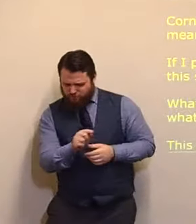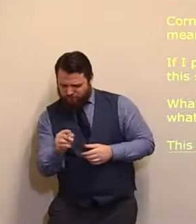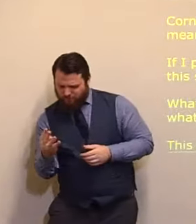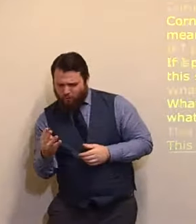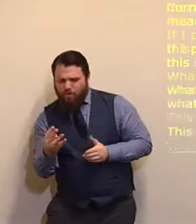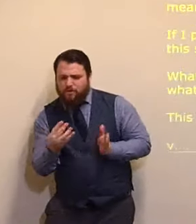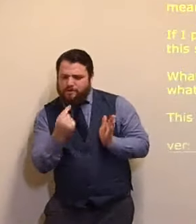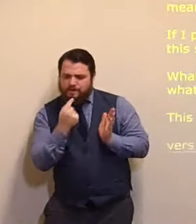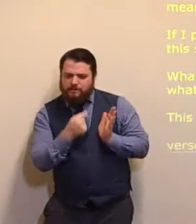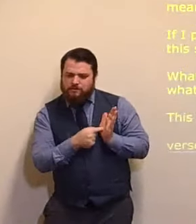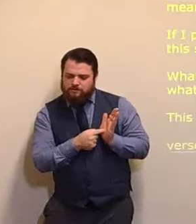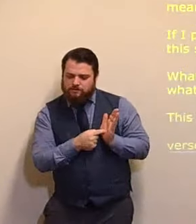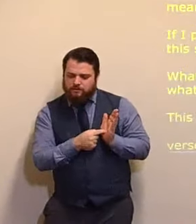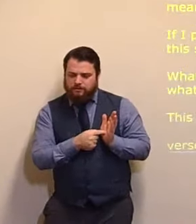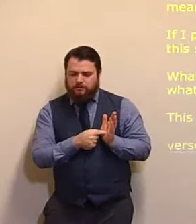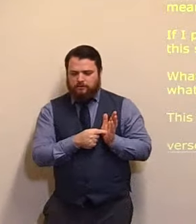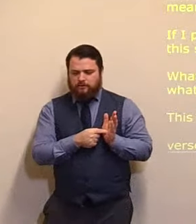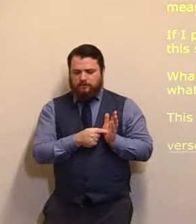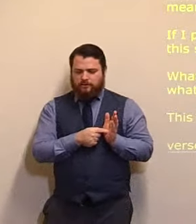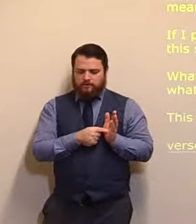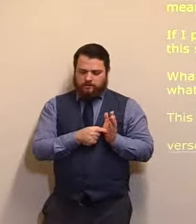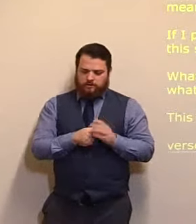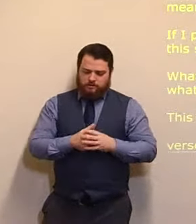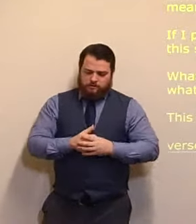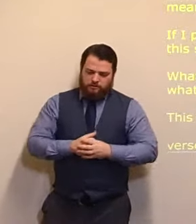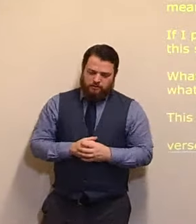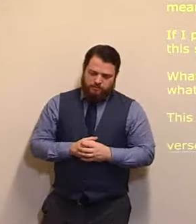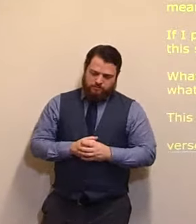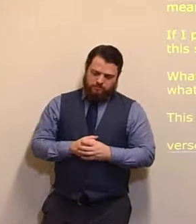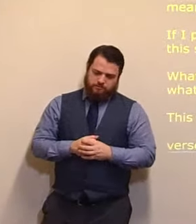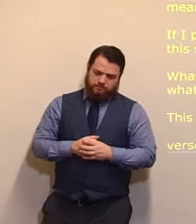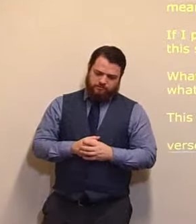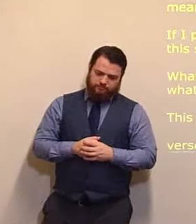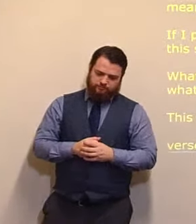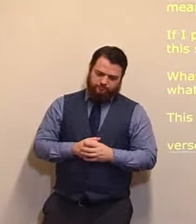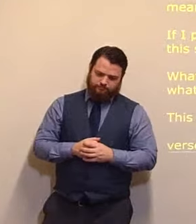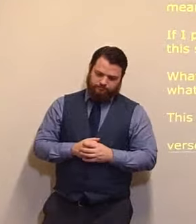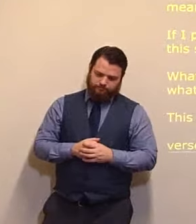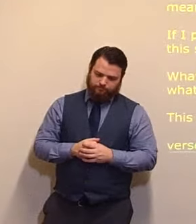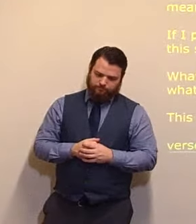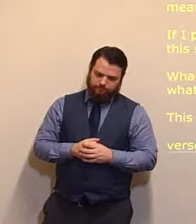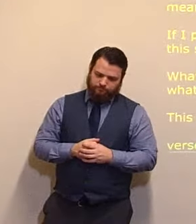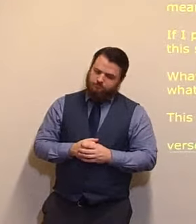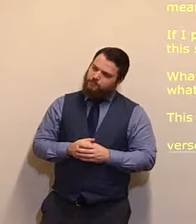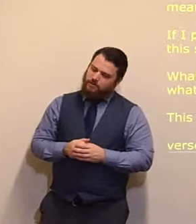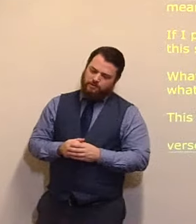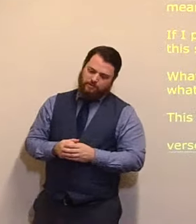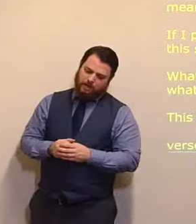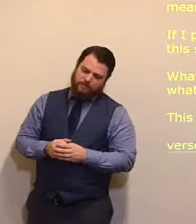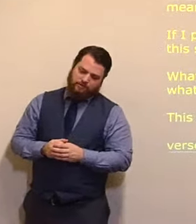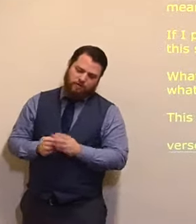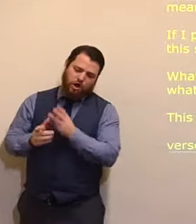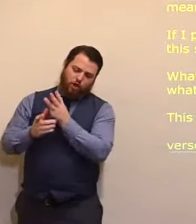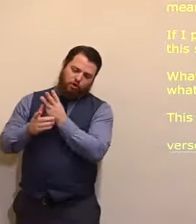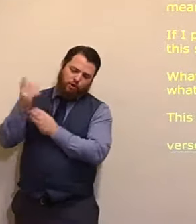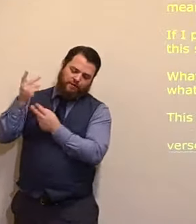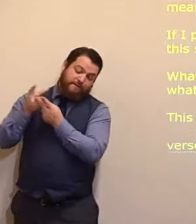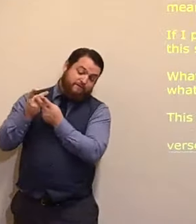he was visited by God, and he was told, that thy prayers, in verse 4, thy prayers, and thy